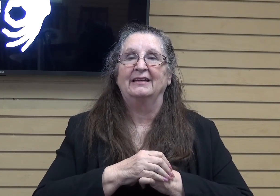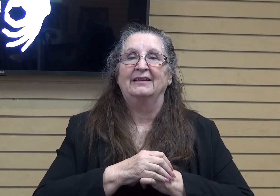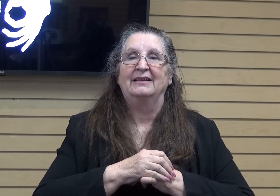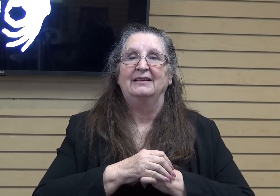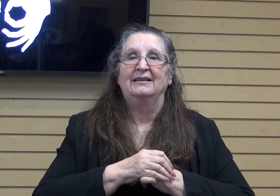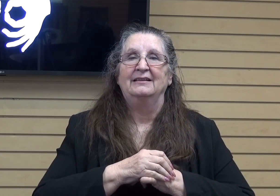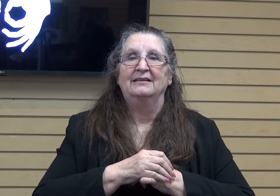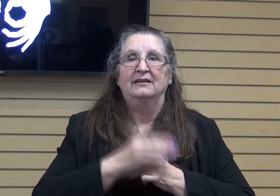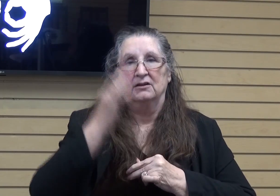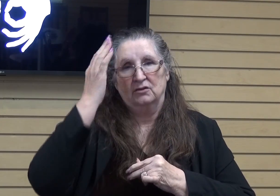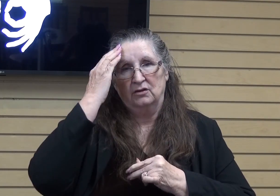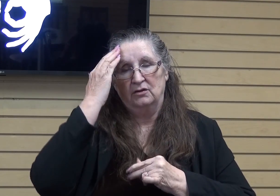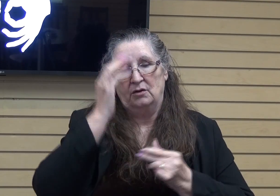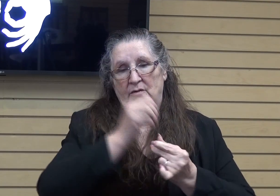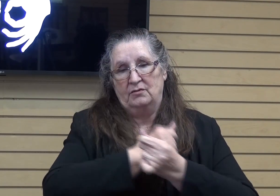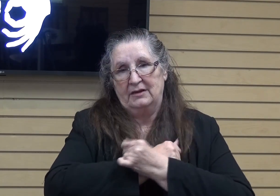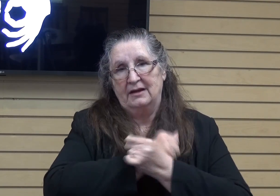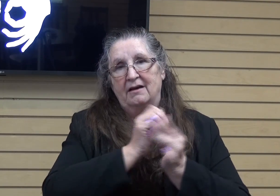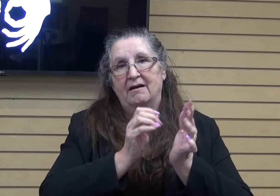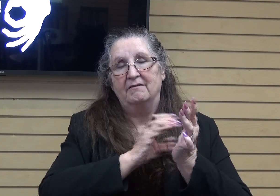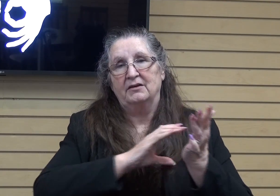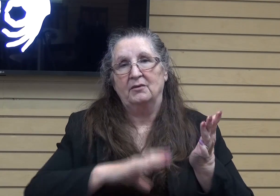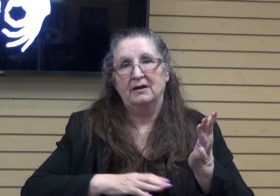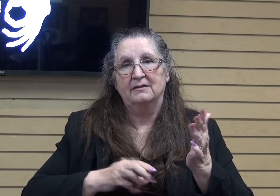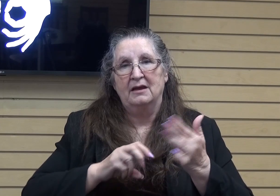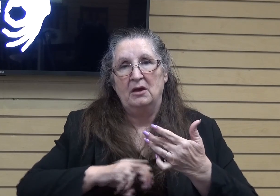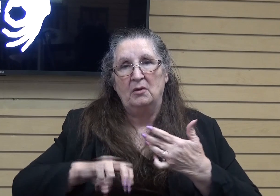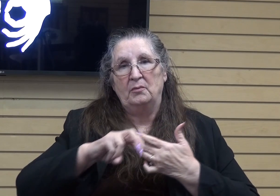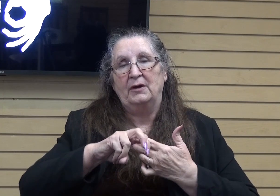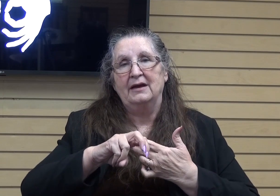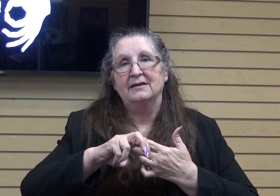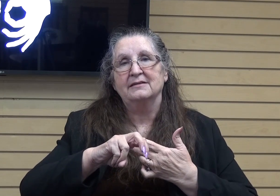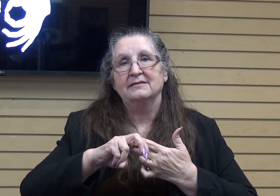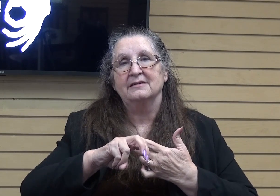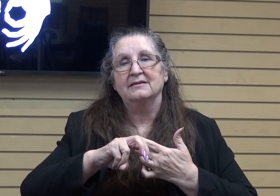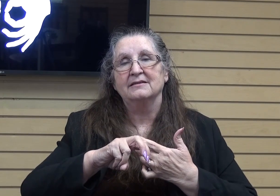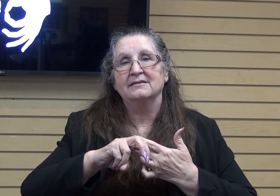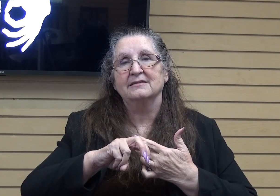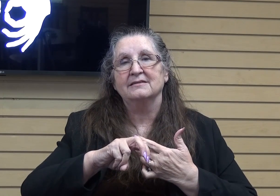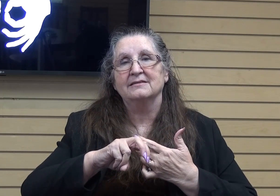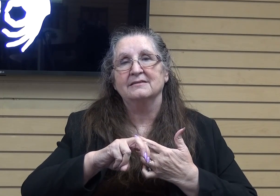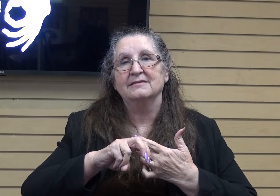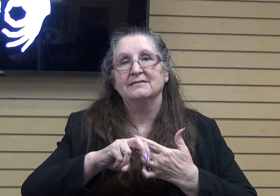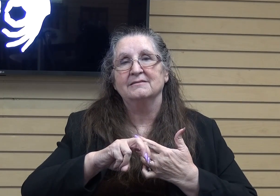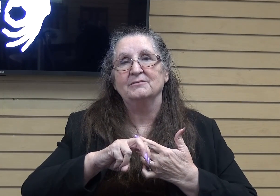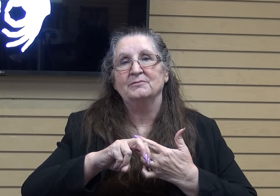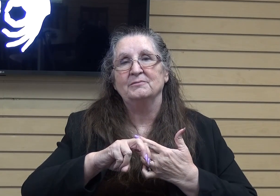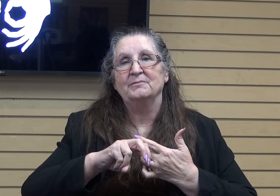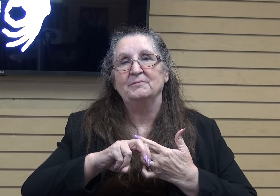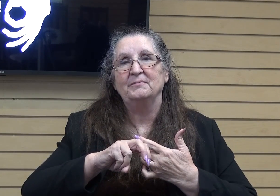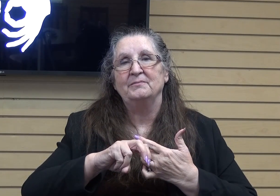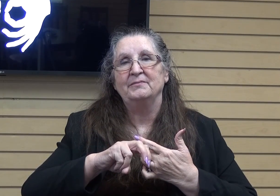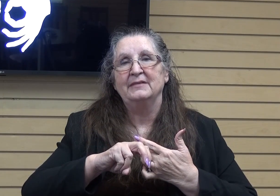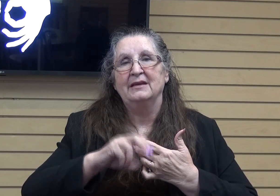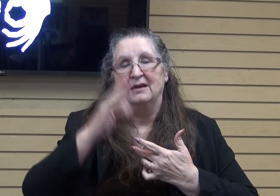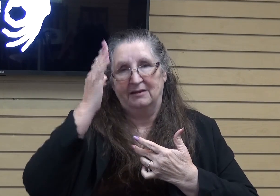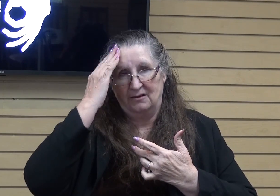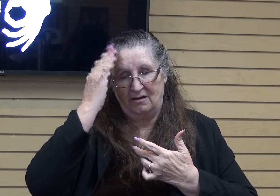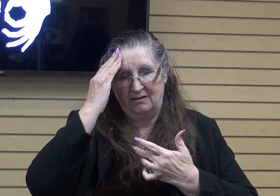To know the love of Christ, which passes knowledge, that you